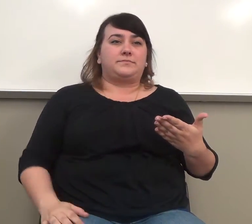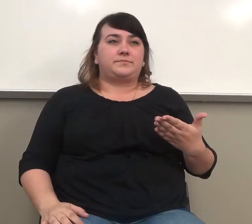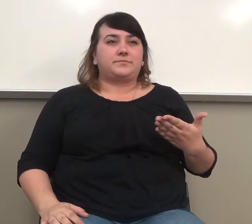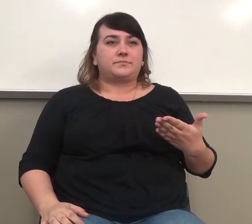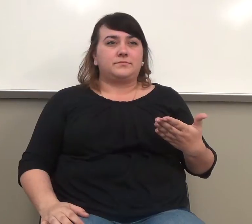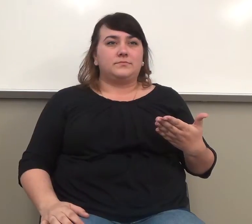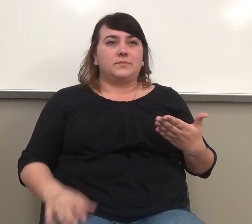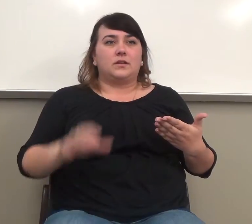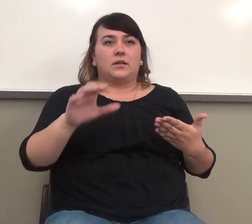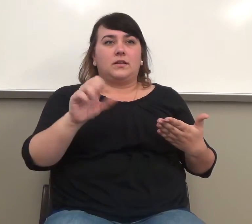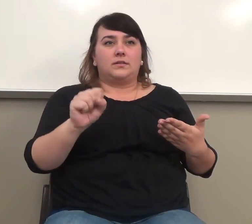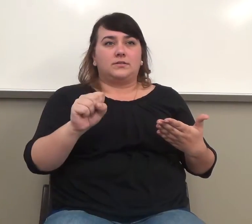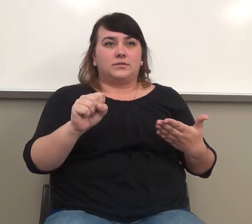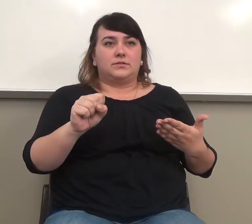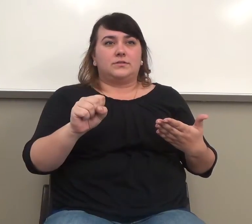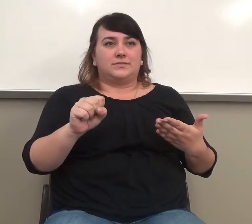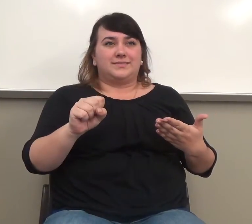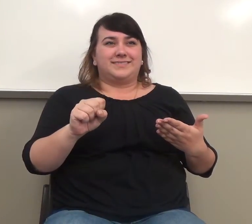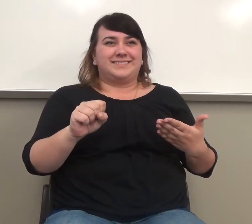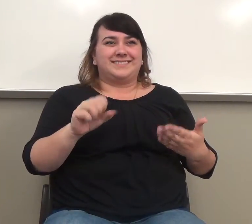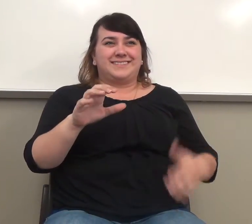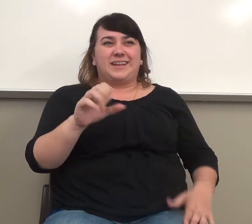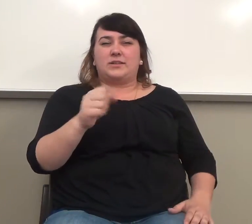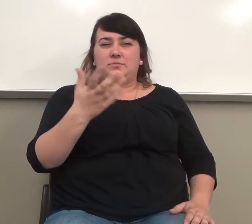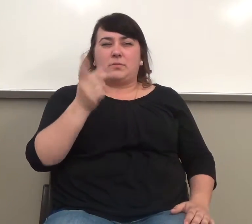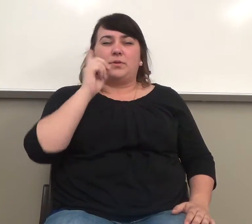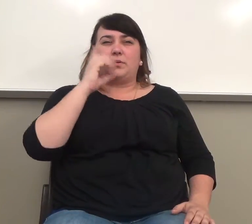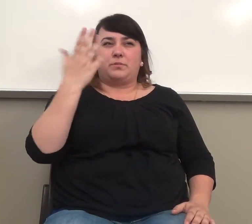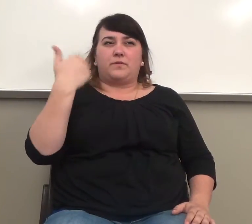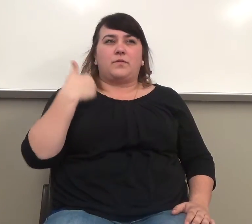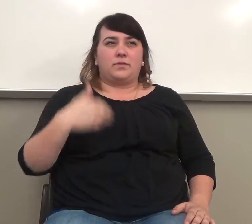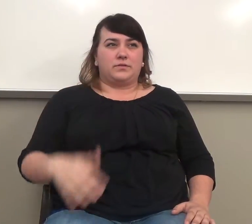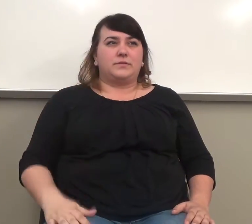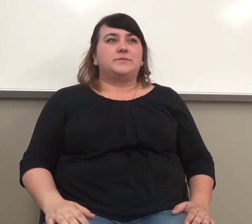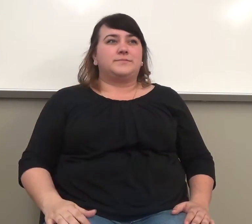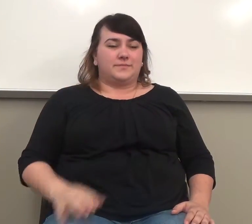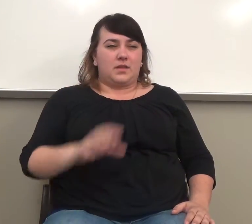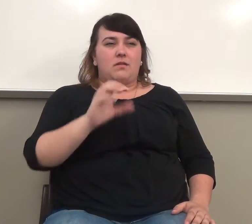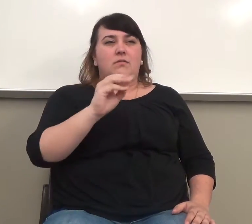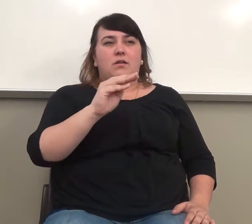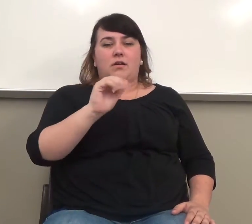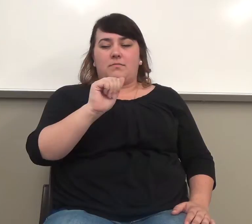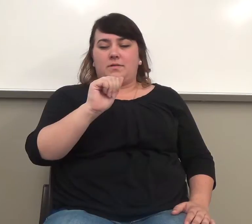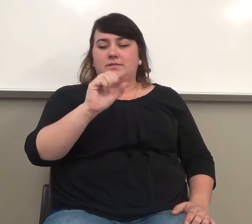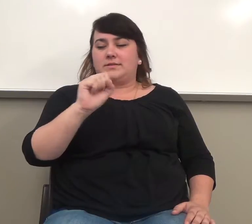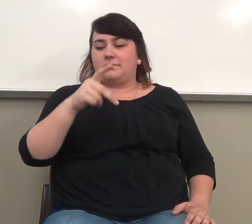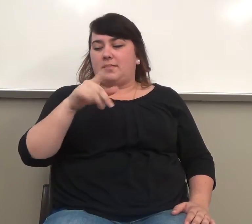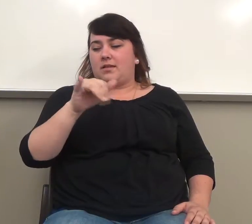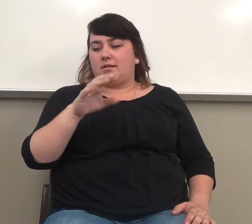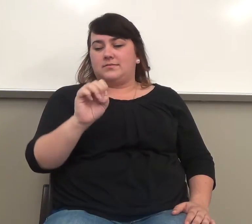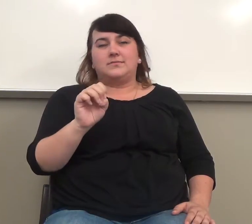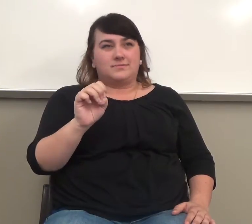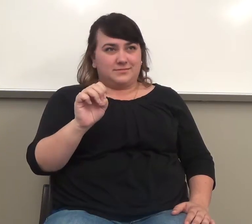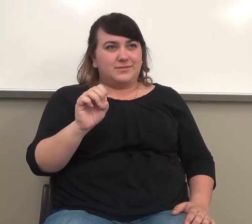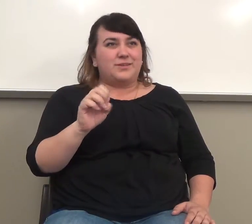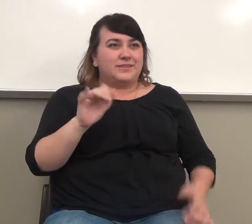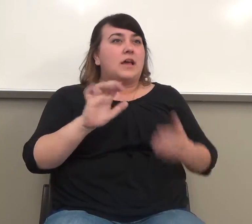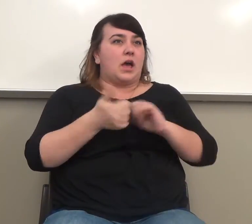CS, you've probably heard this in one way almost twice. Okay. So this is how you can use this. Yeah.